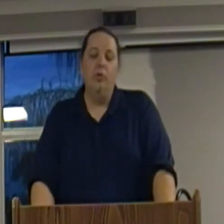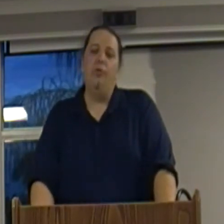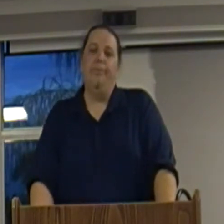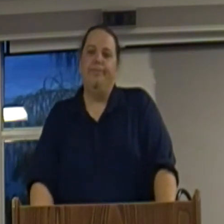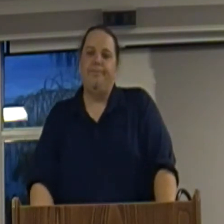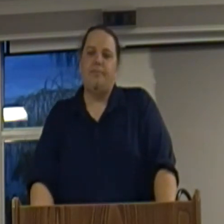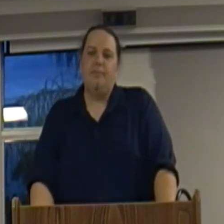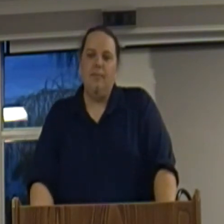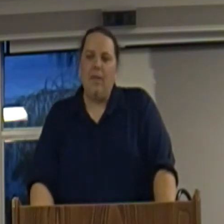Jews.